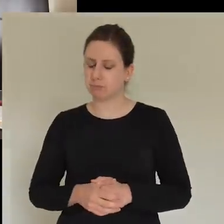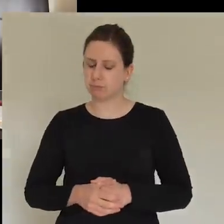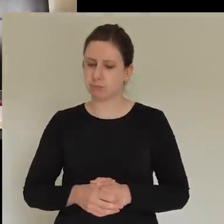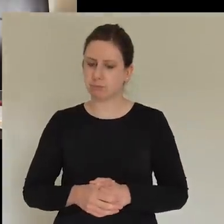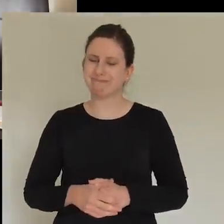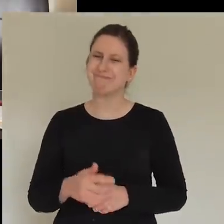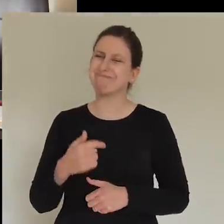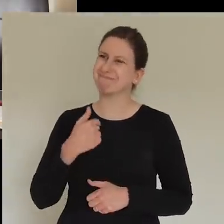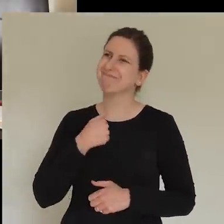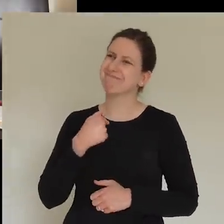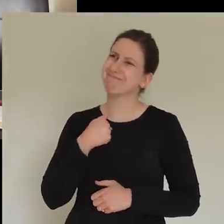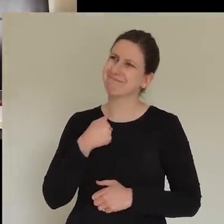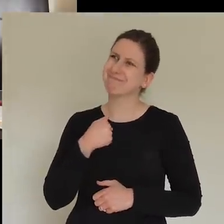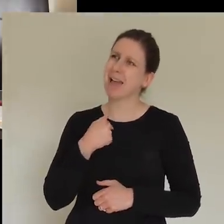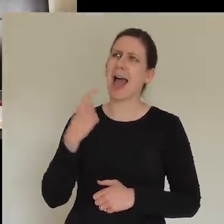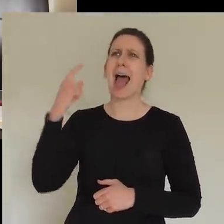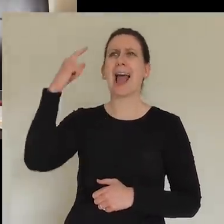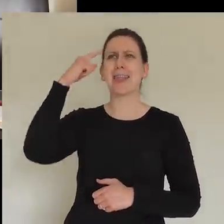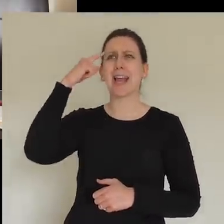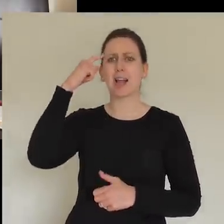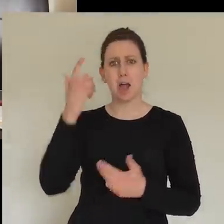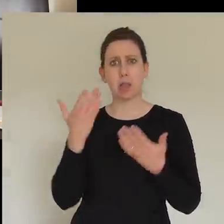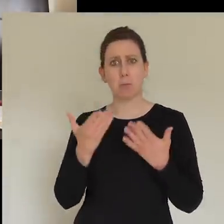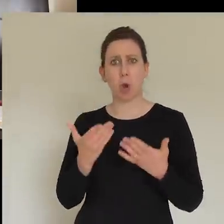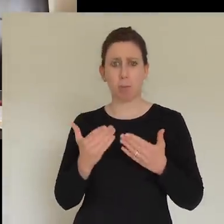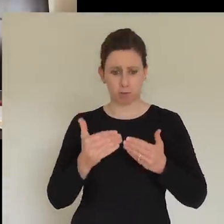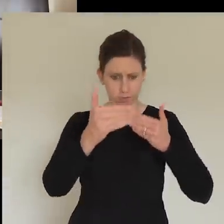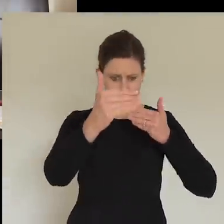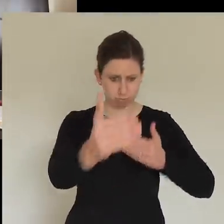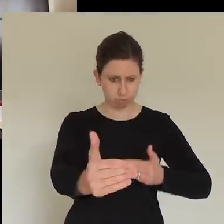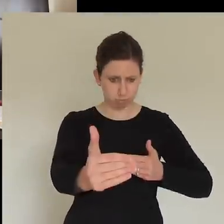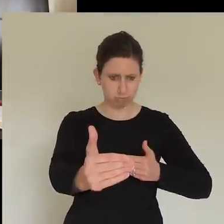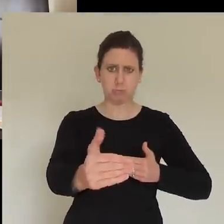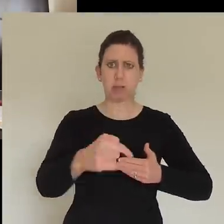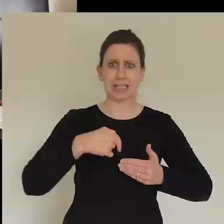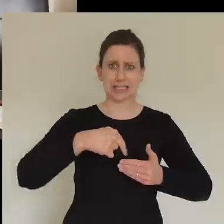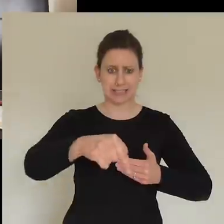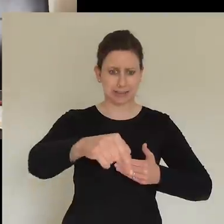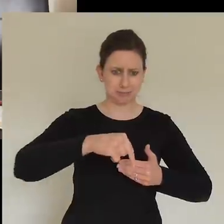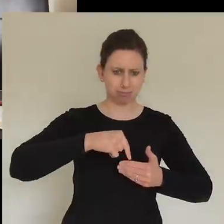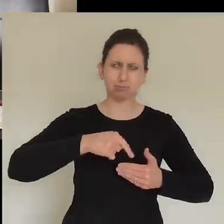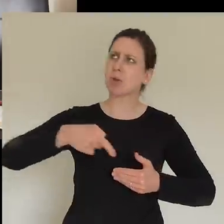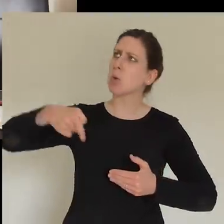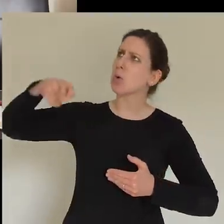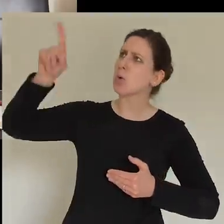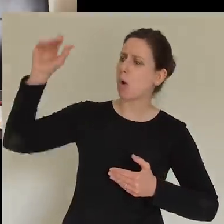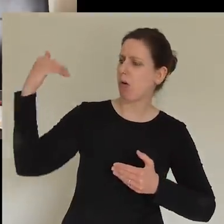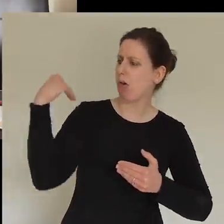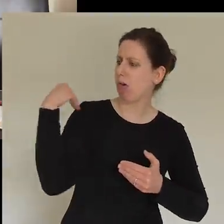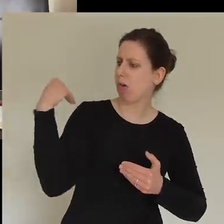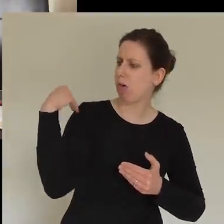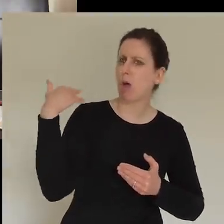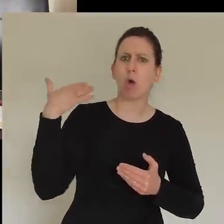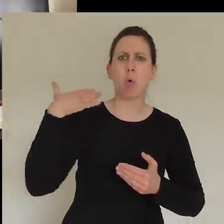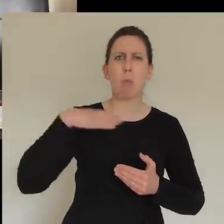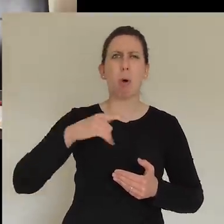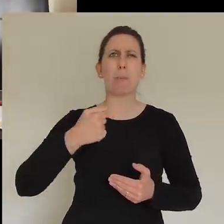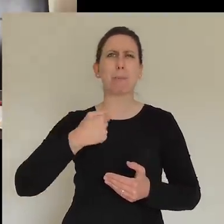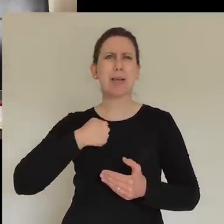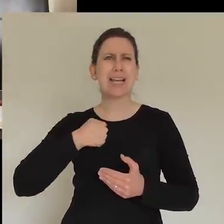thinking in this season, what does God want me to do? What is it that he's empowered me to do? know,